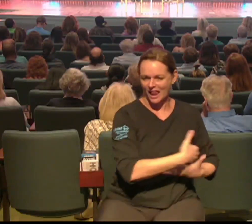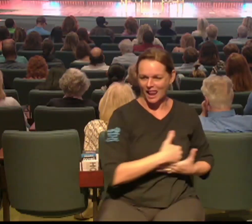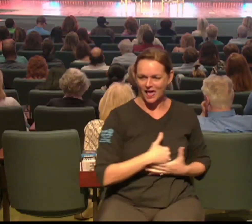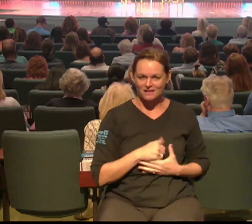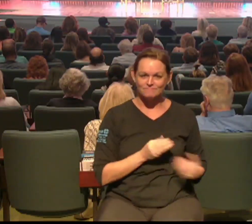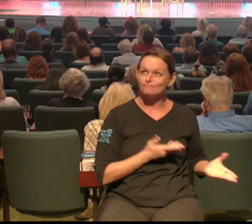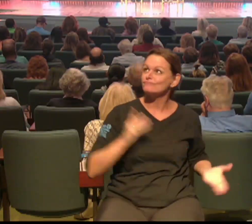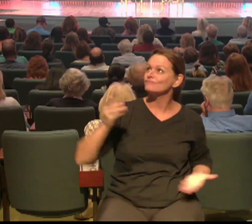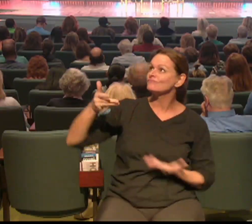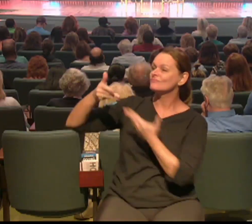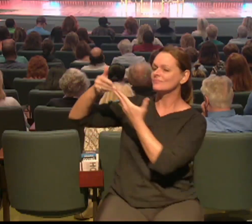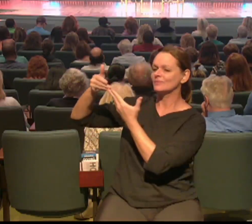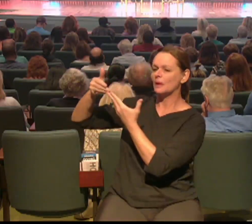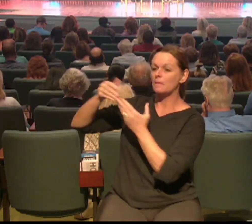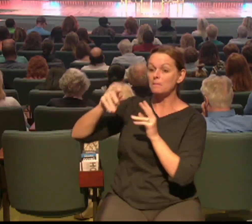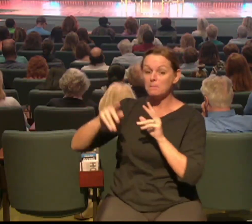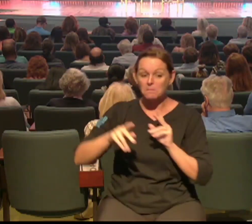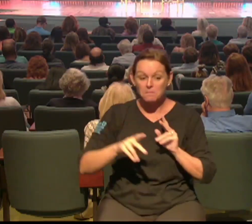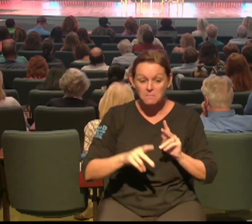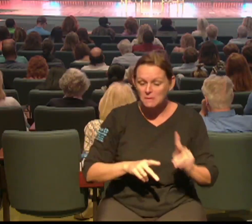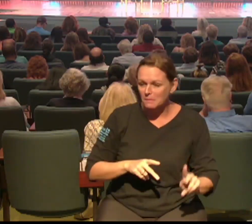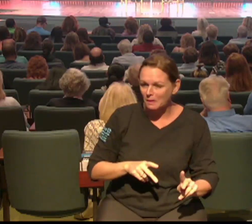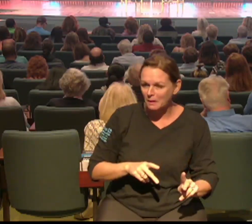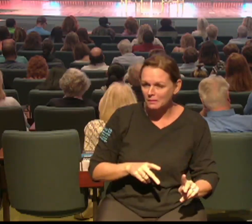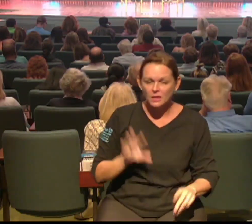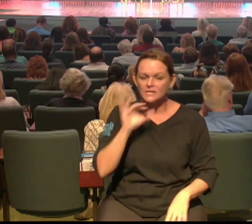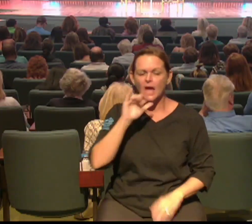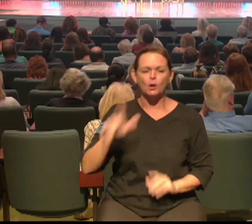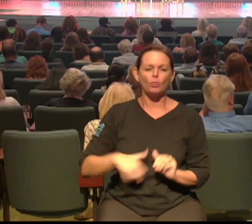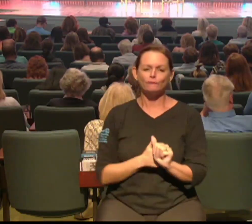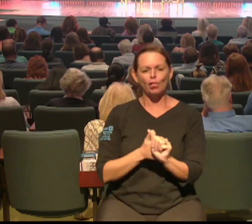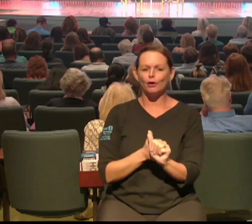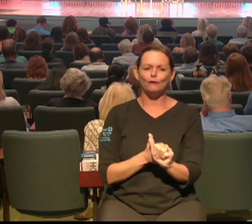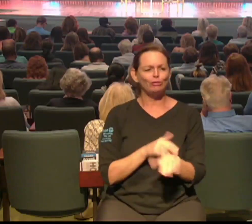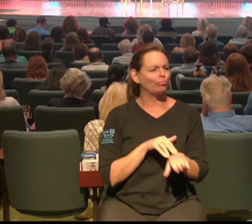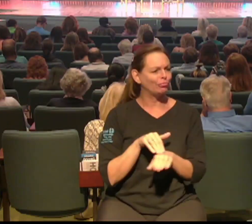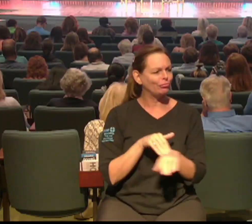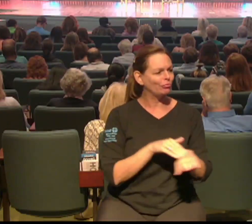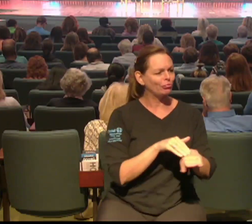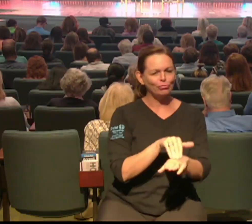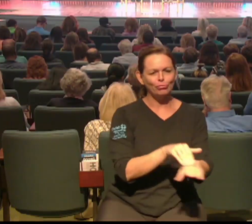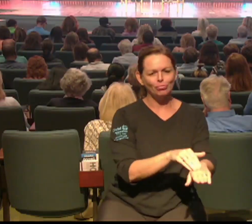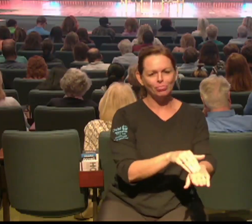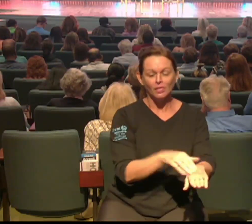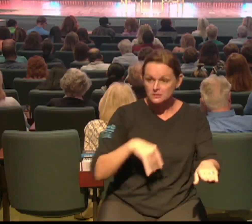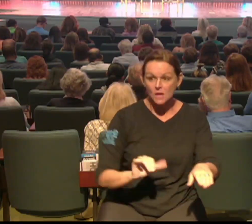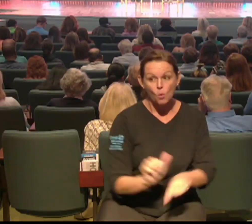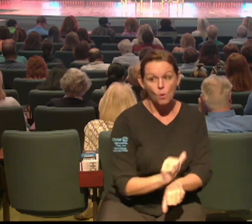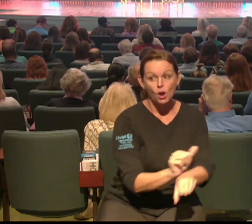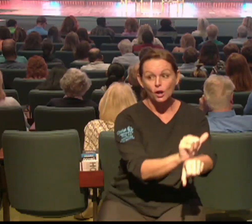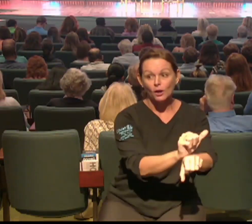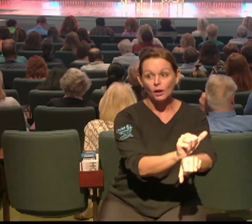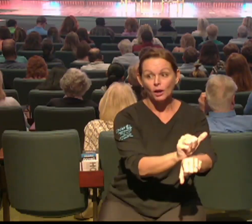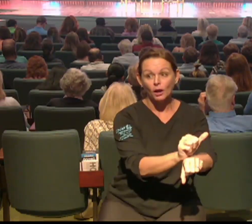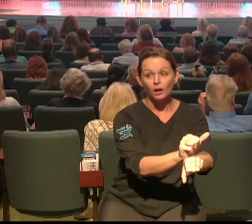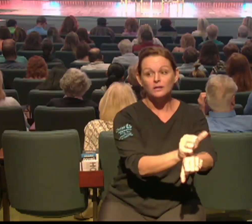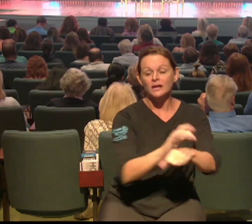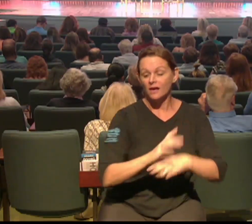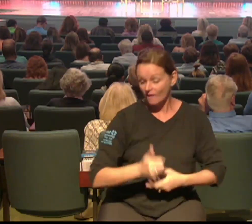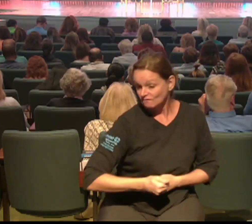they were not called to just follow. They were called to fish. They weren't just called to follow. They were called to fish. I'm to make